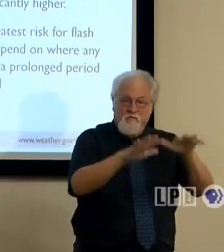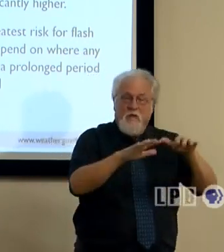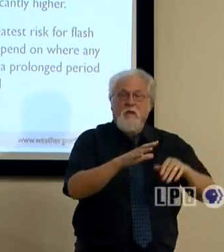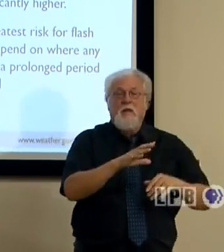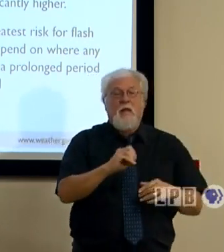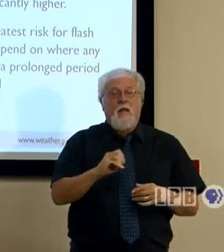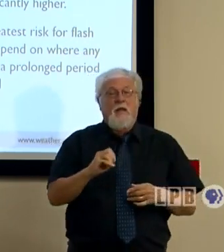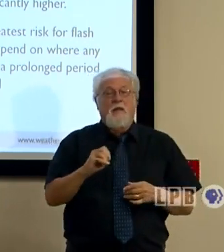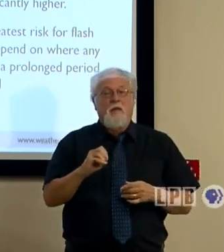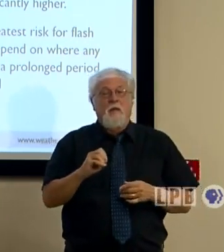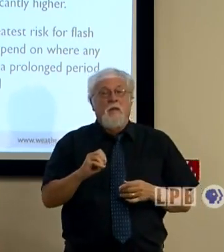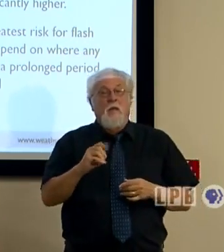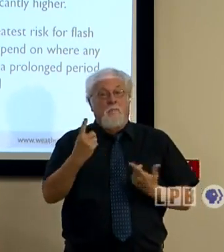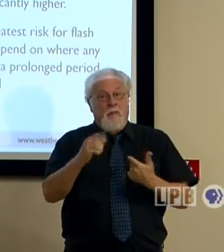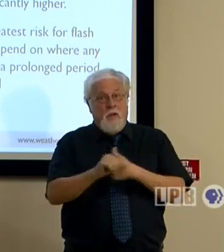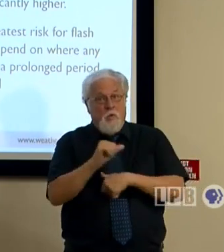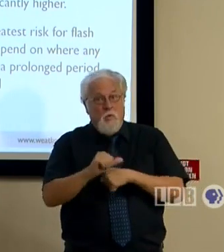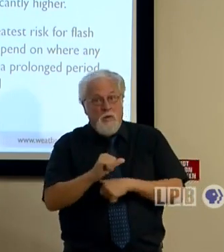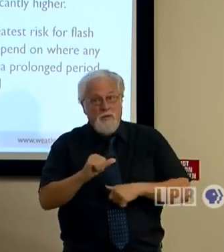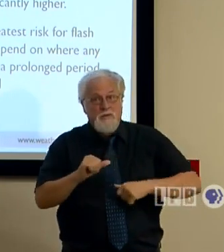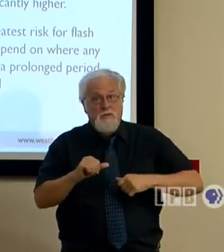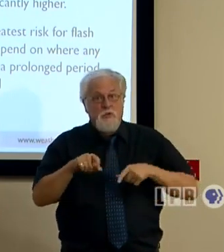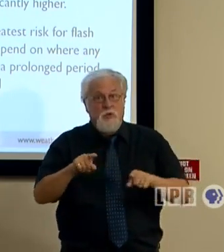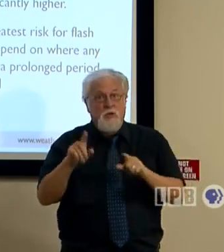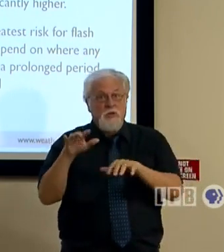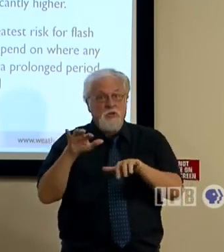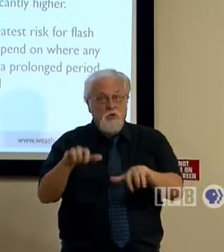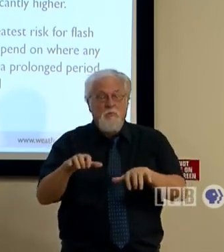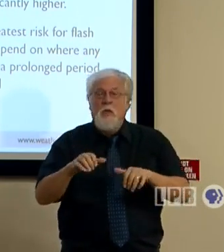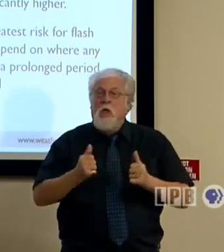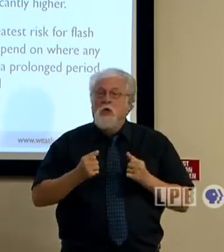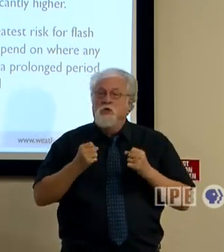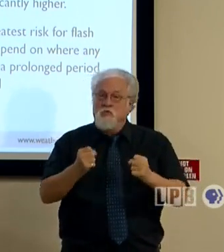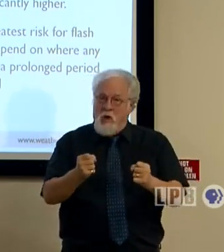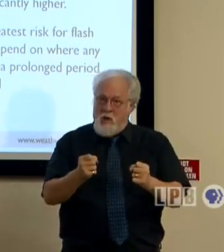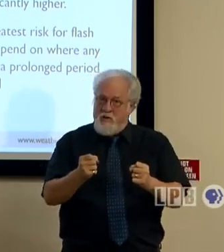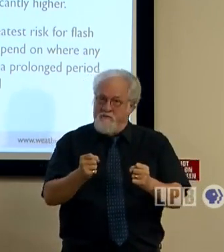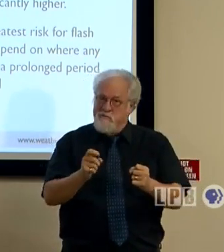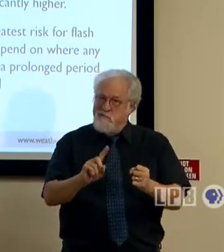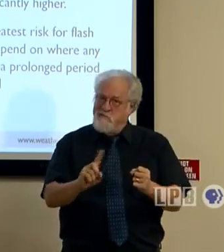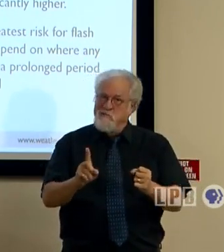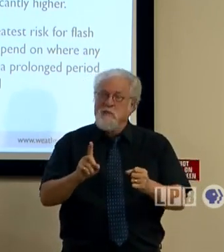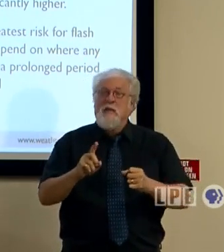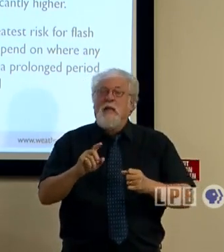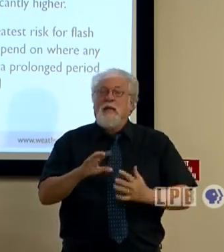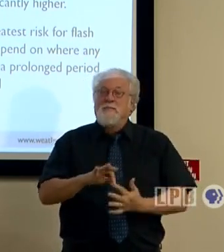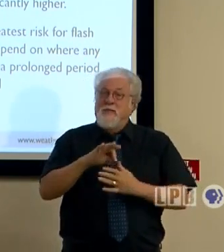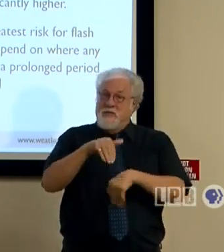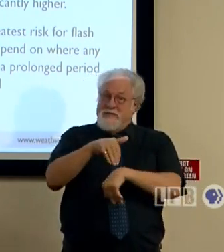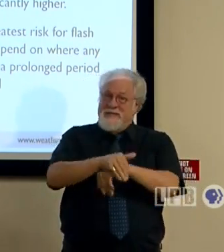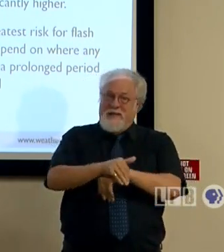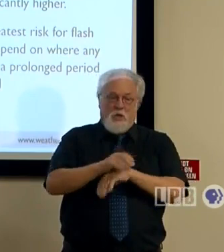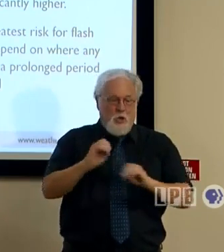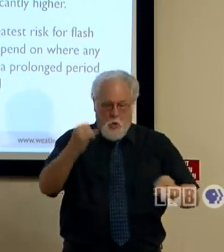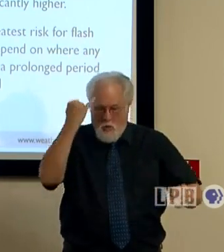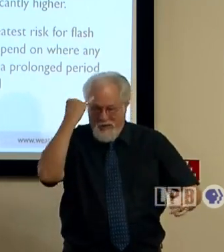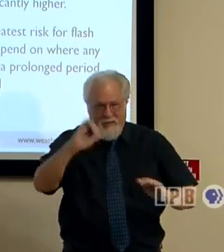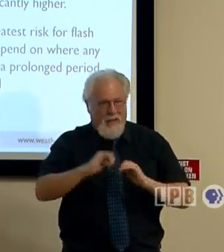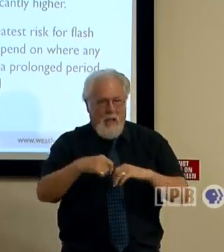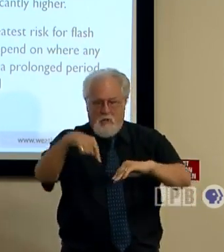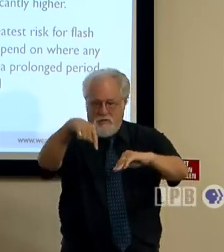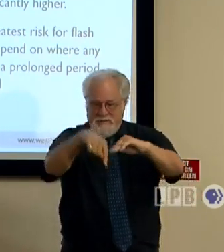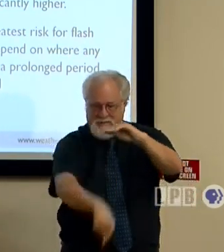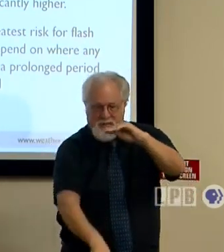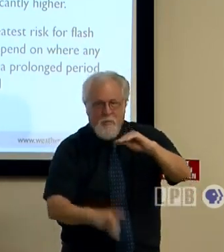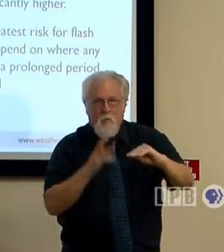And one of the big risks that anyone can take in a storm is actually trying to drive in those conditions, especially if it's nighttime. You have no idea how deep that water